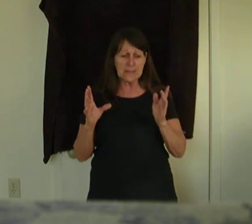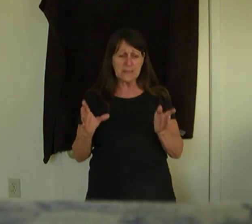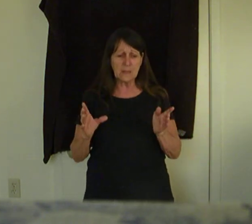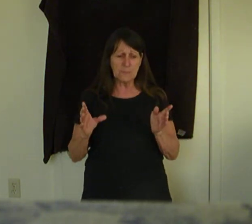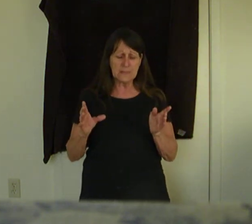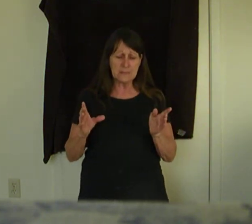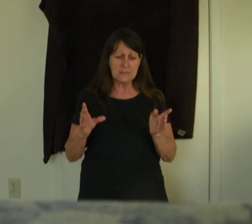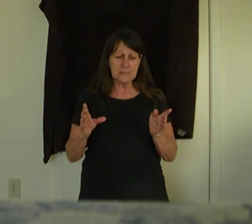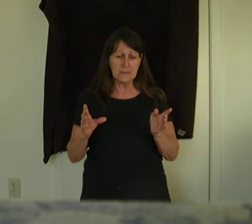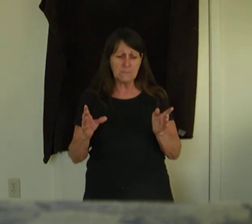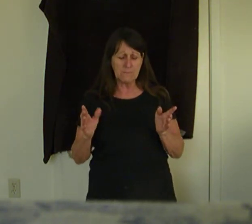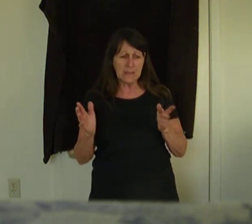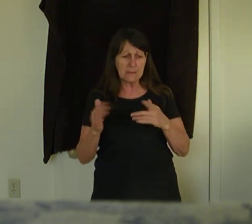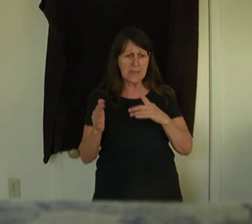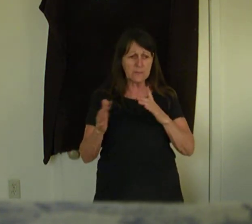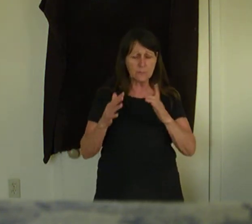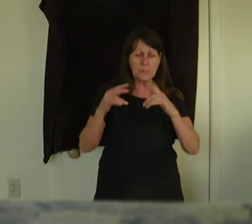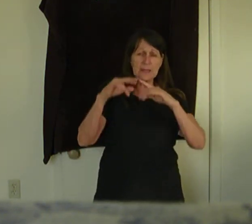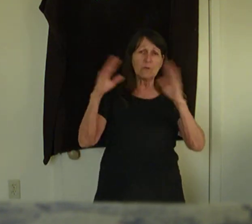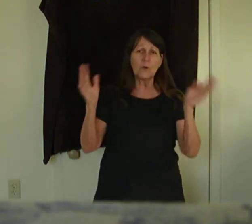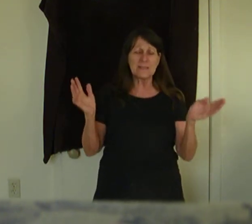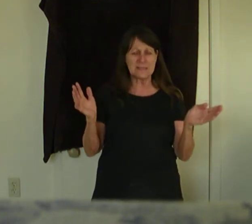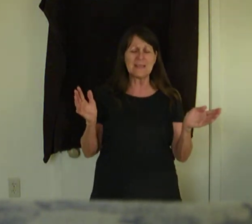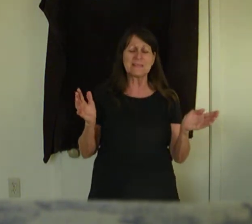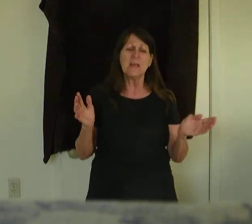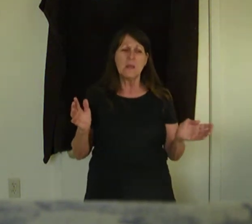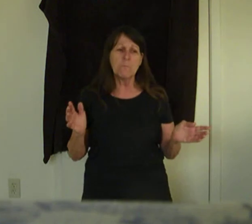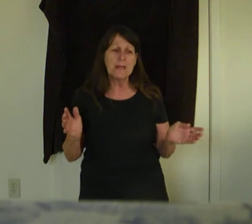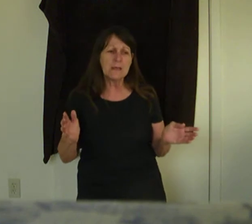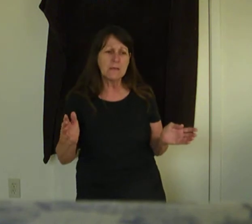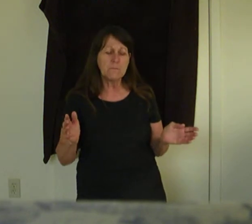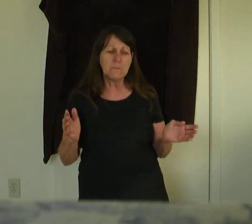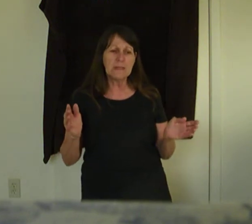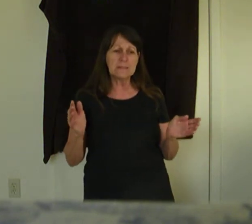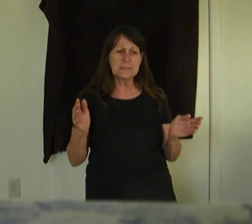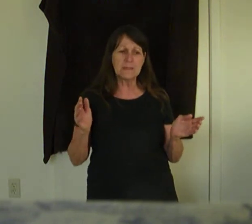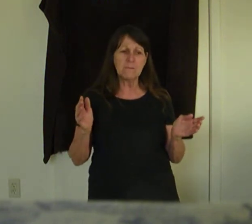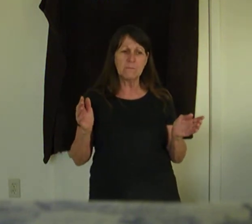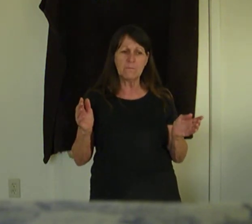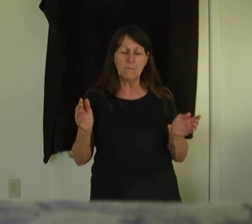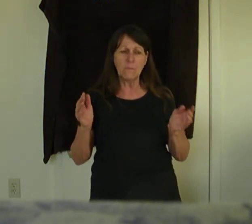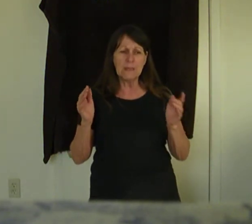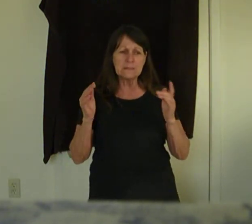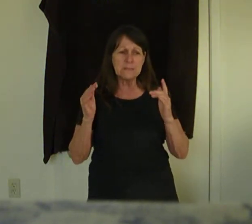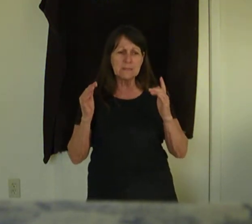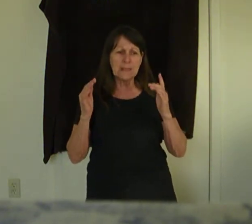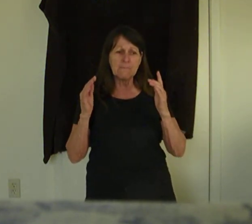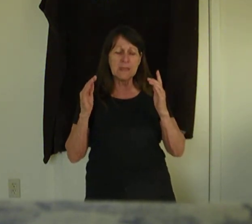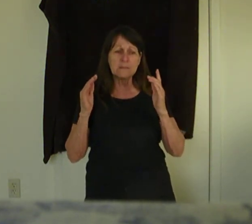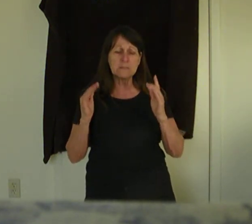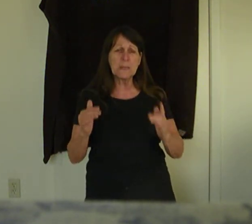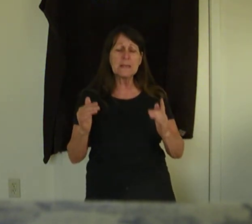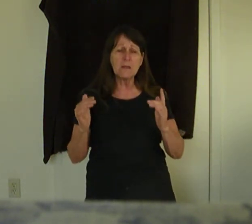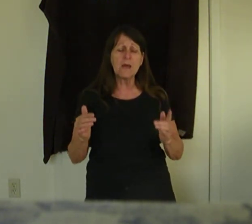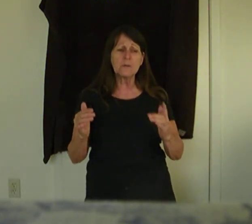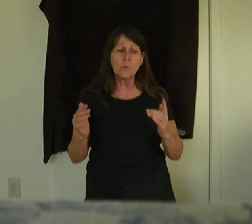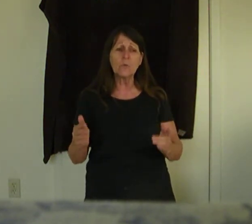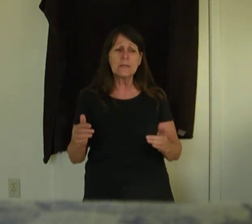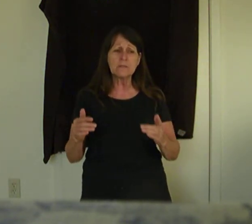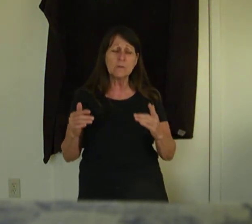up because I kind of drew a blank on what it says. But if they speak not according to the